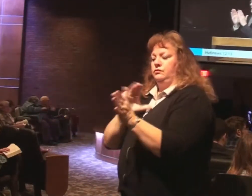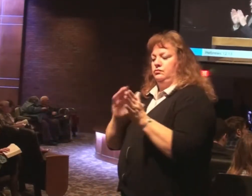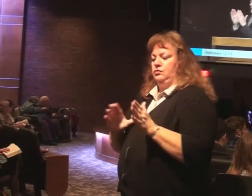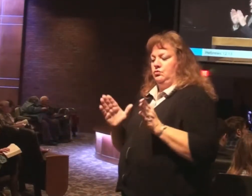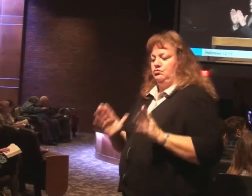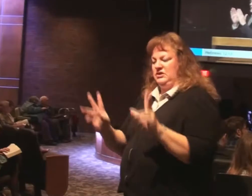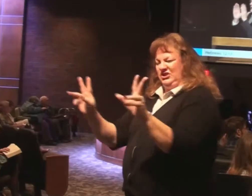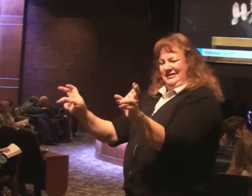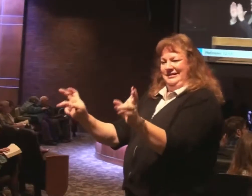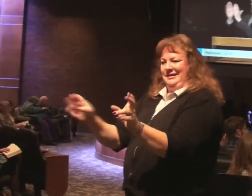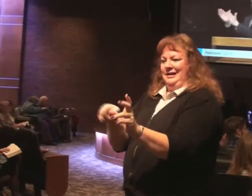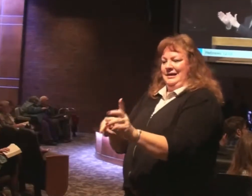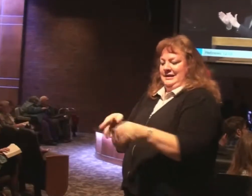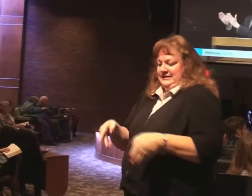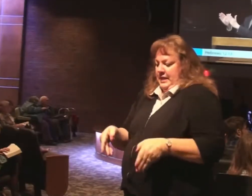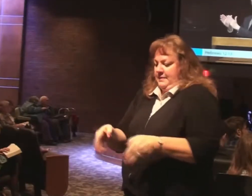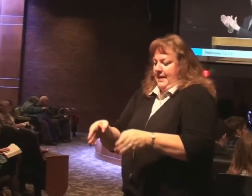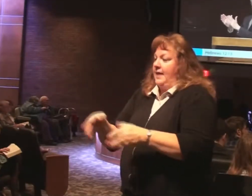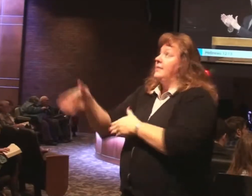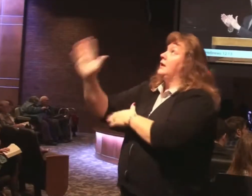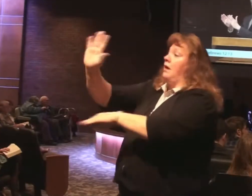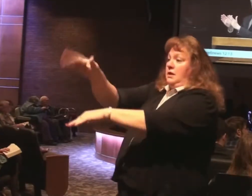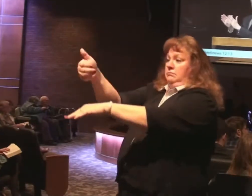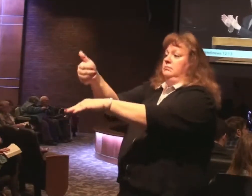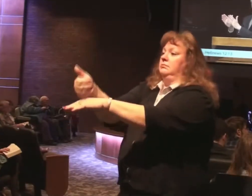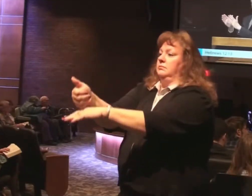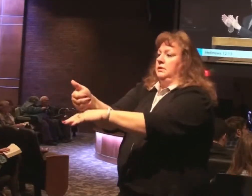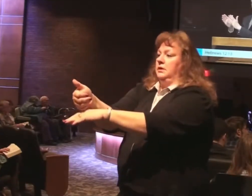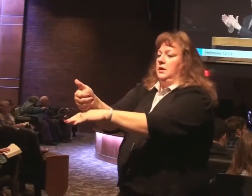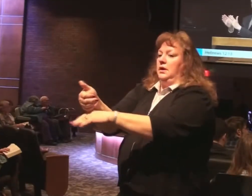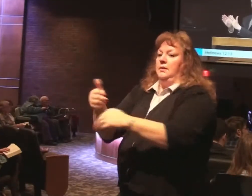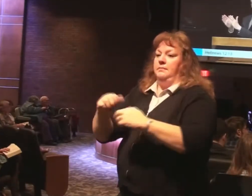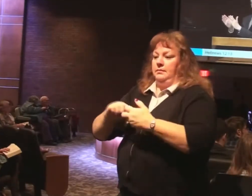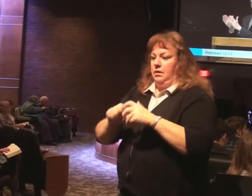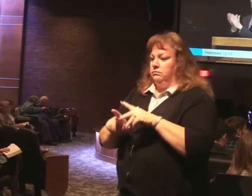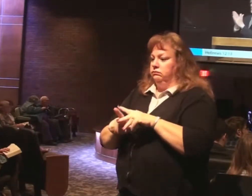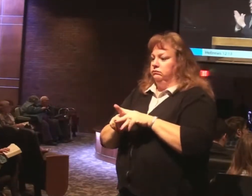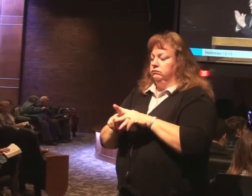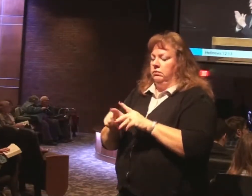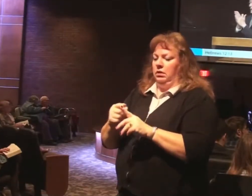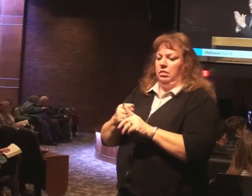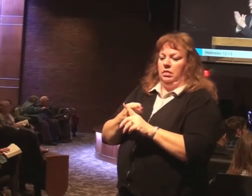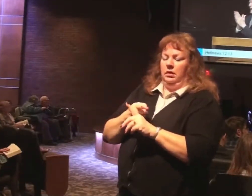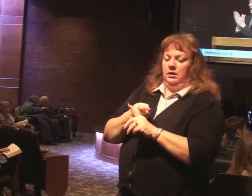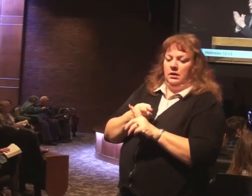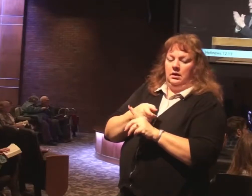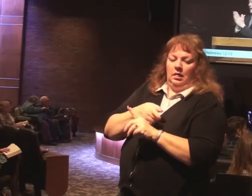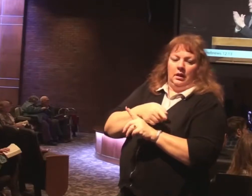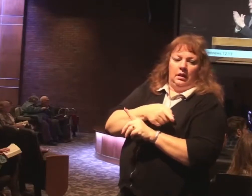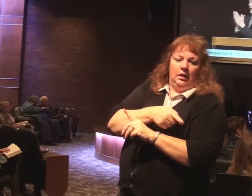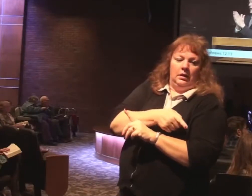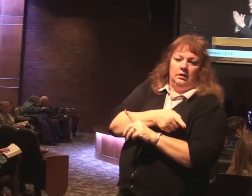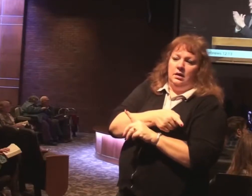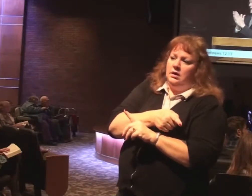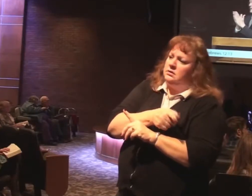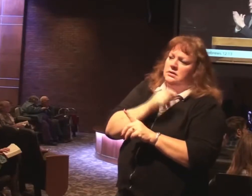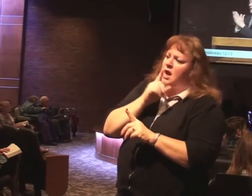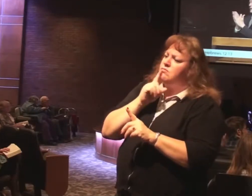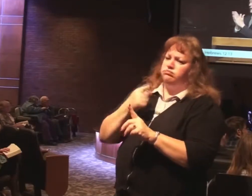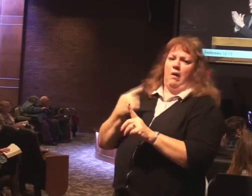And he is on the path that God has set before him. But along the way. He got off the path. And not far. Because you know. You start